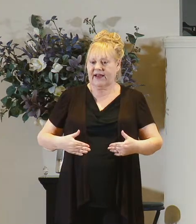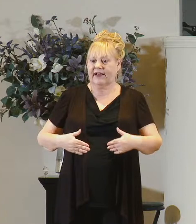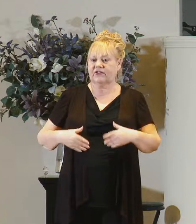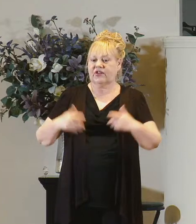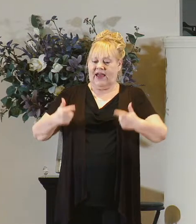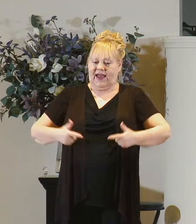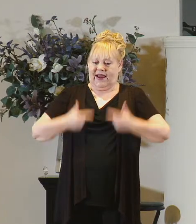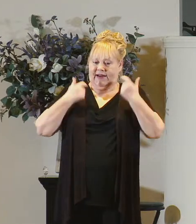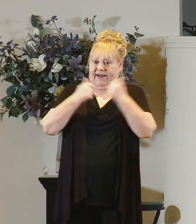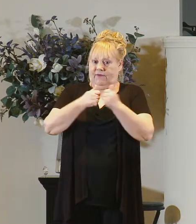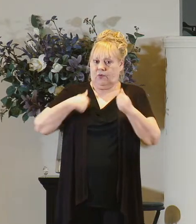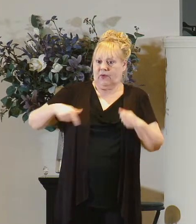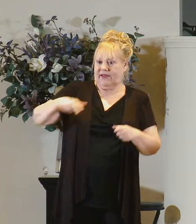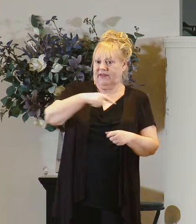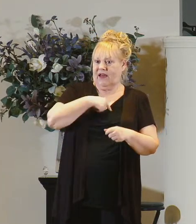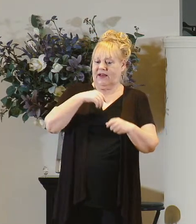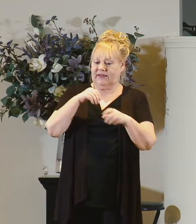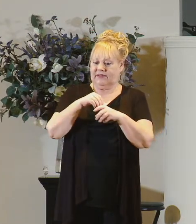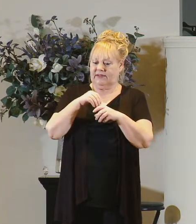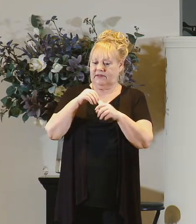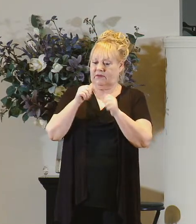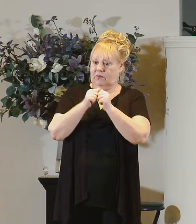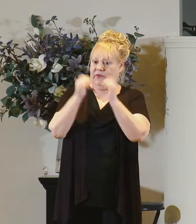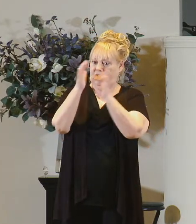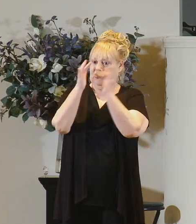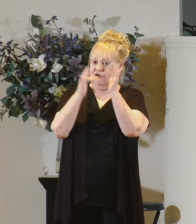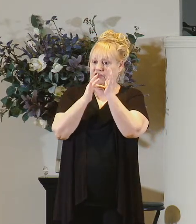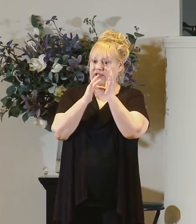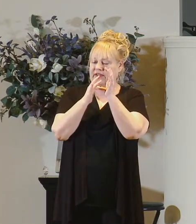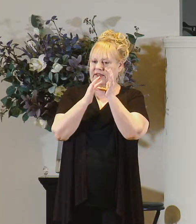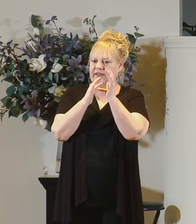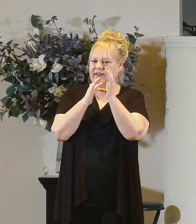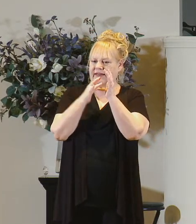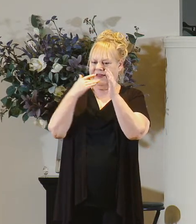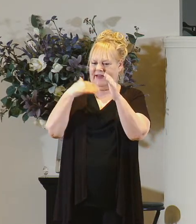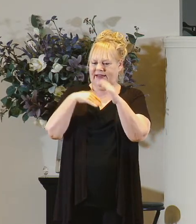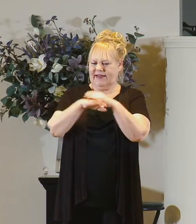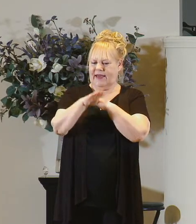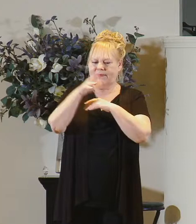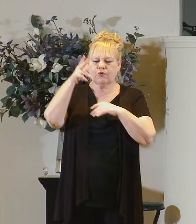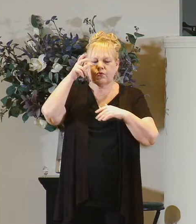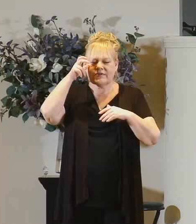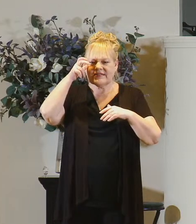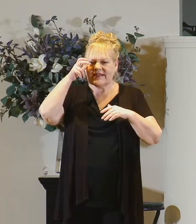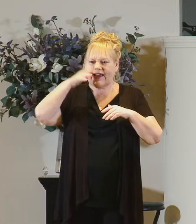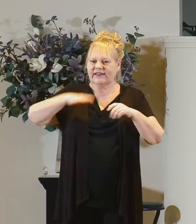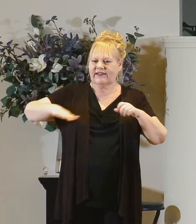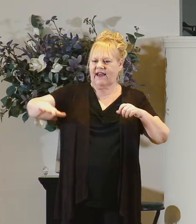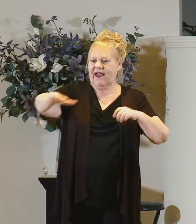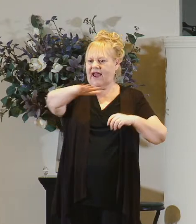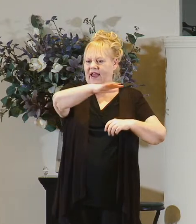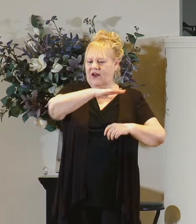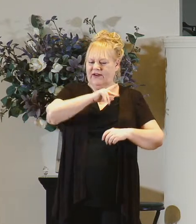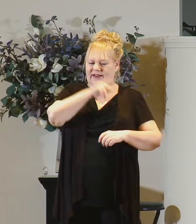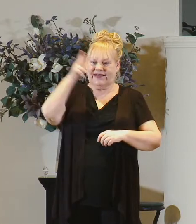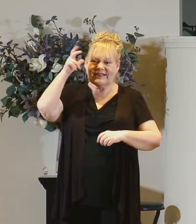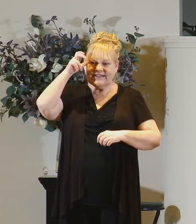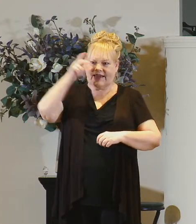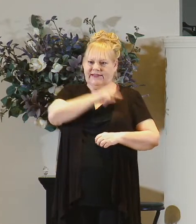among us in the person of jesus of nazareth he came into satan's domain satan's kingdom